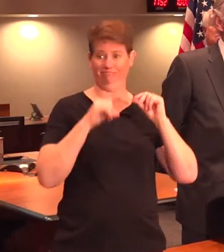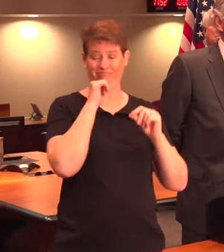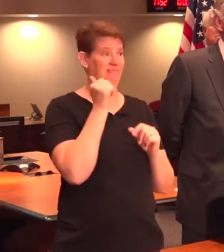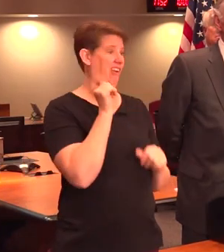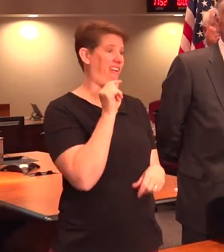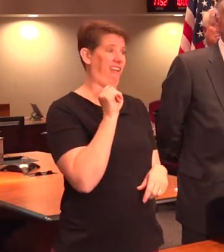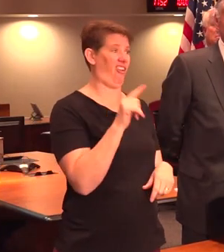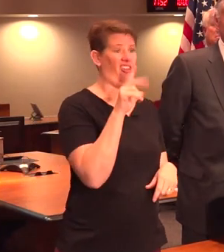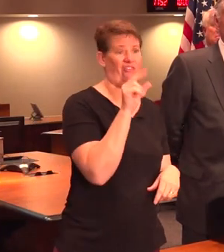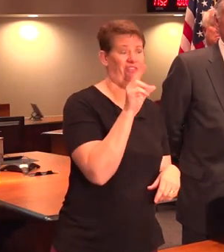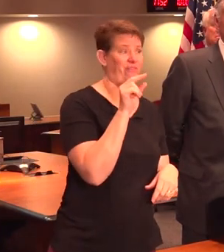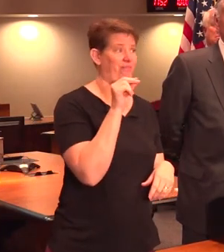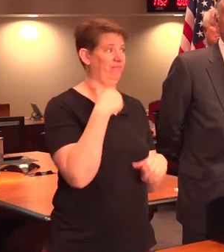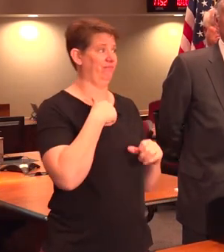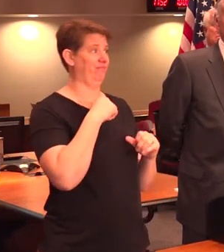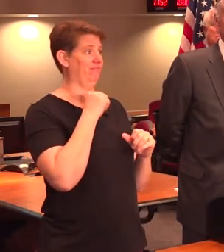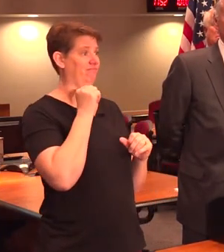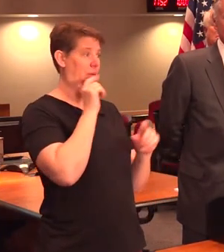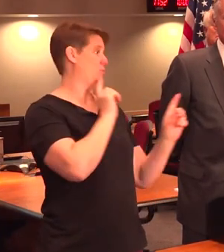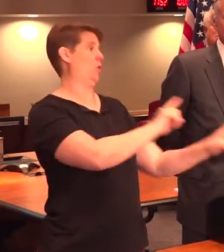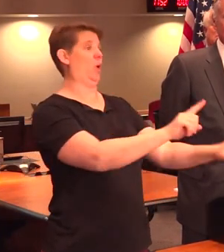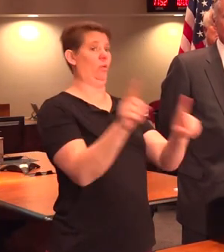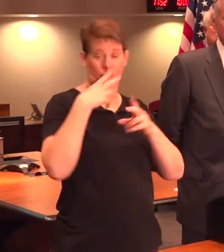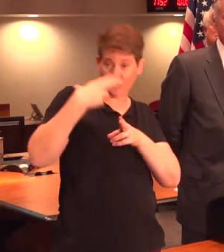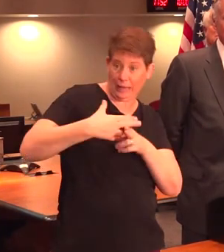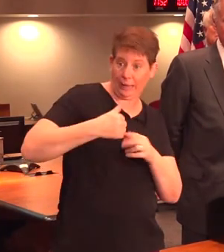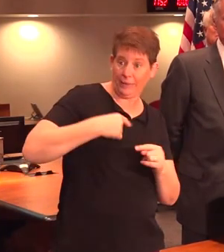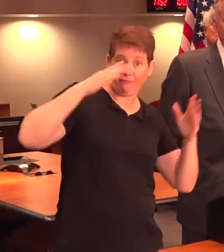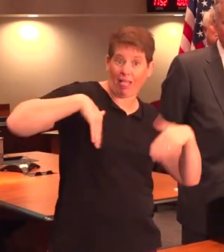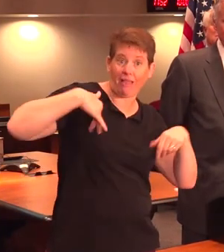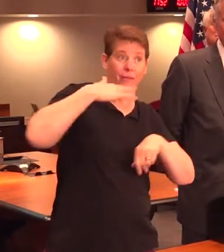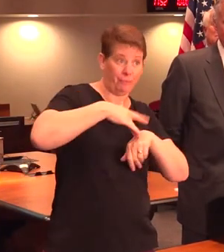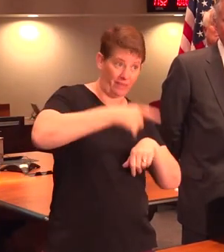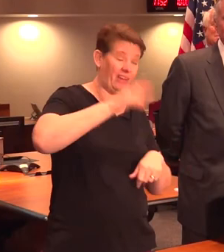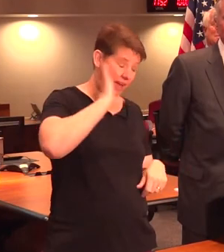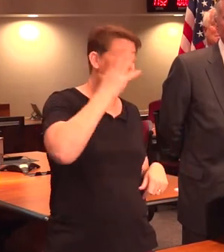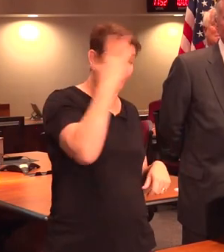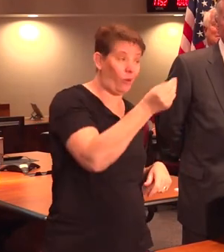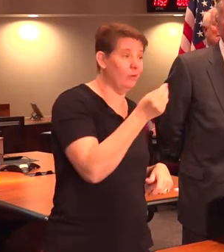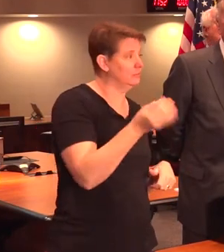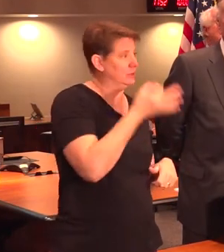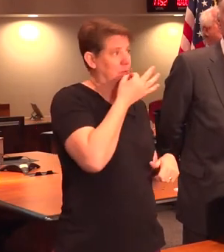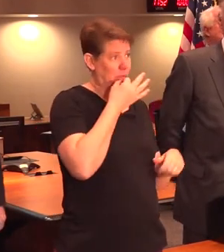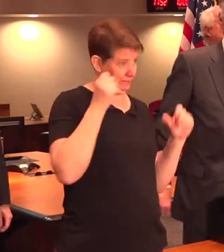bit. I'm going everywhere. You name some place. If I haven't been there, I'll go.